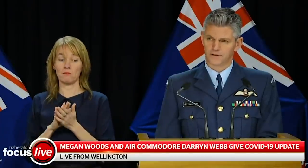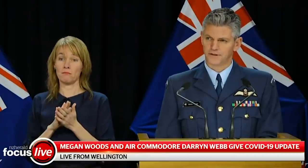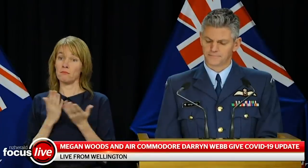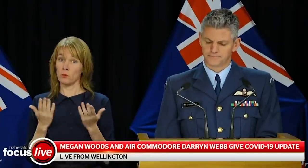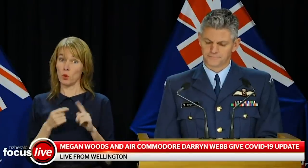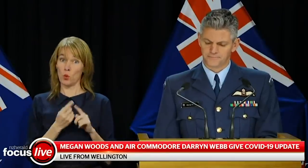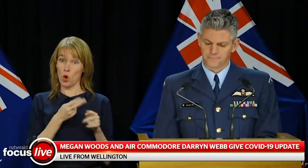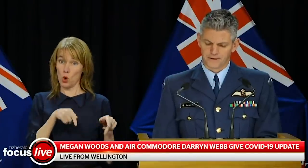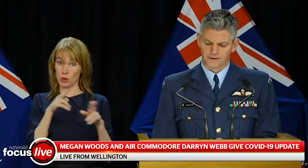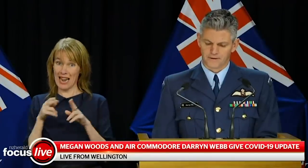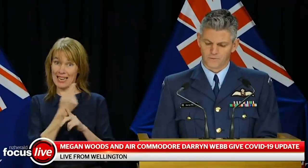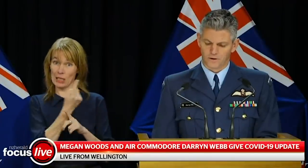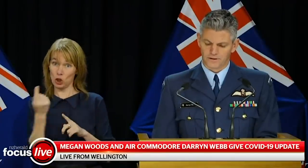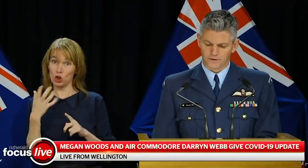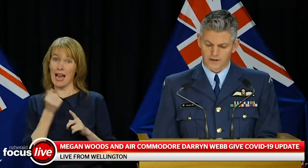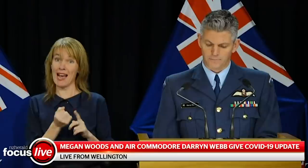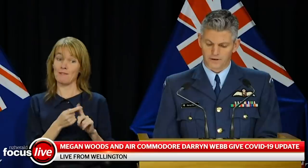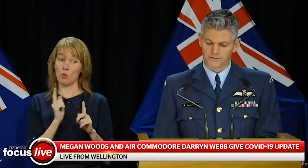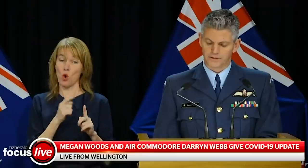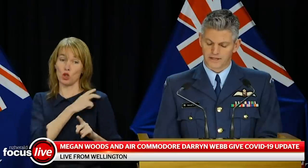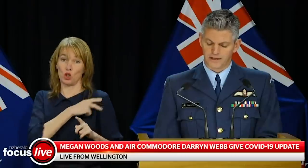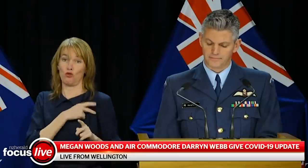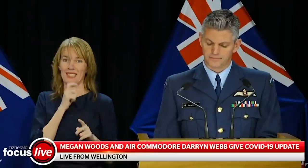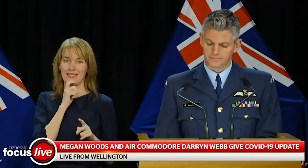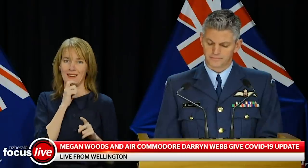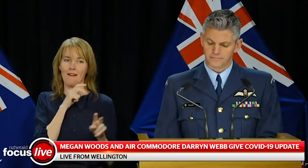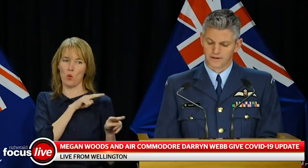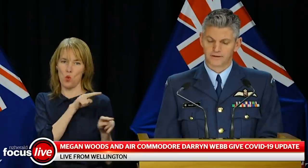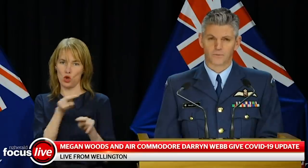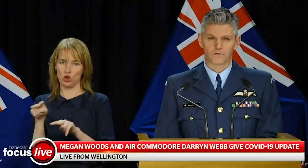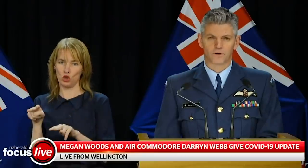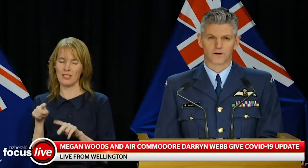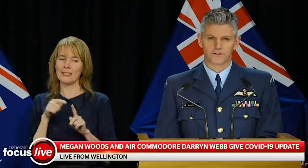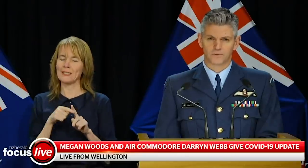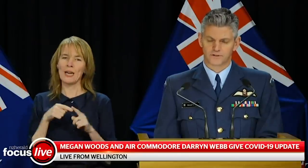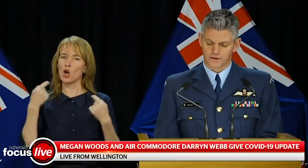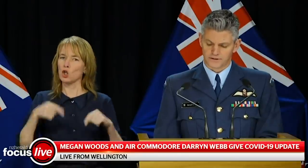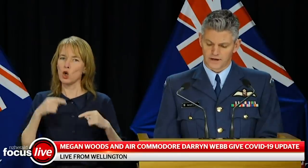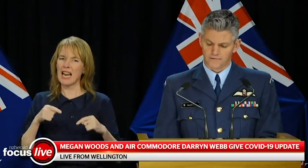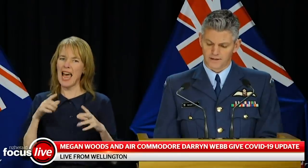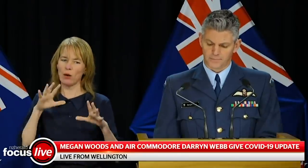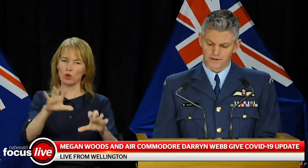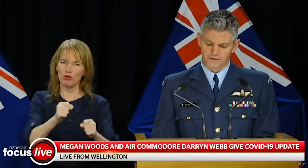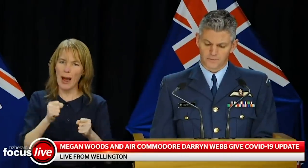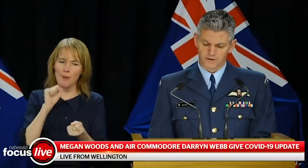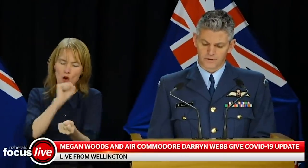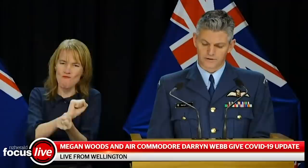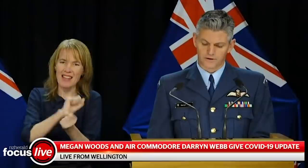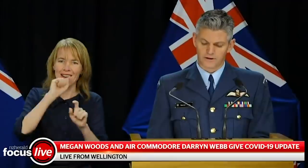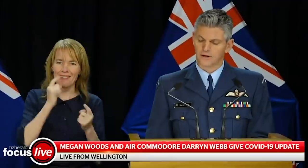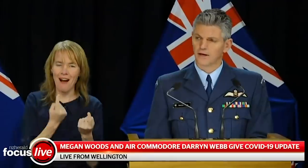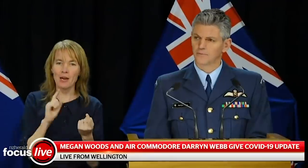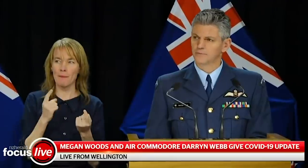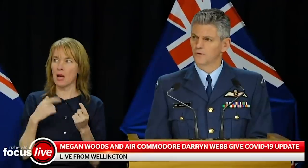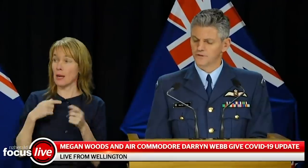at every facility. While they do not have powers to detain, they work very closely with site staff and the police to monitor